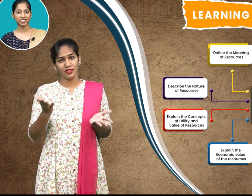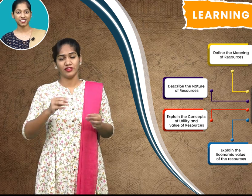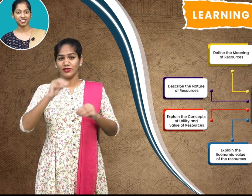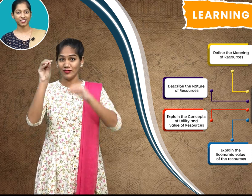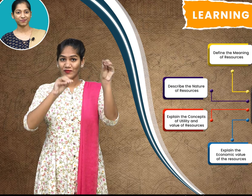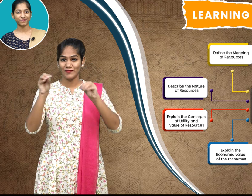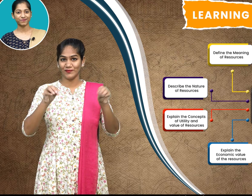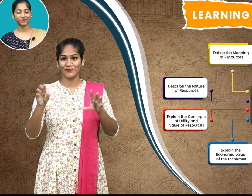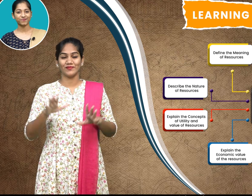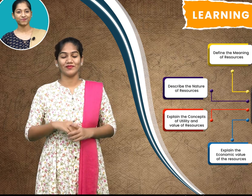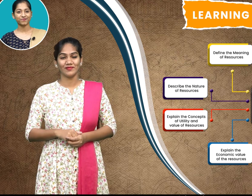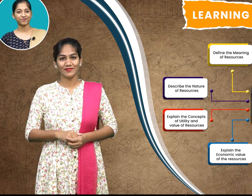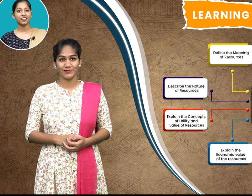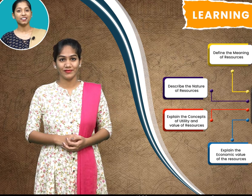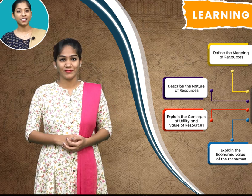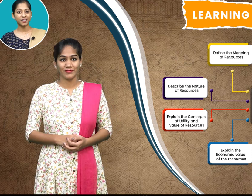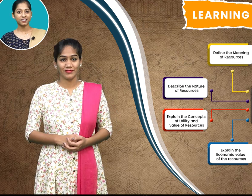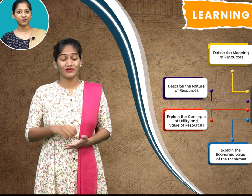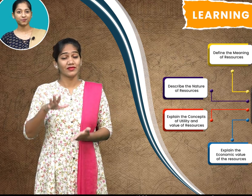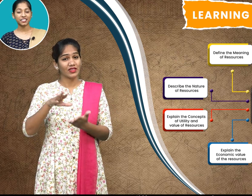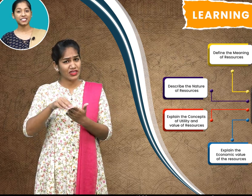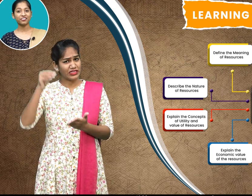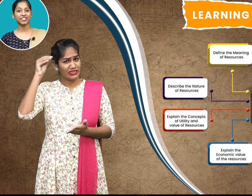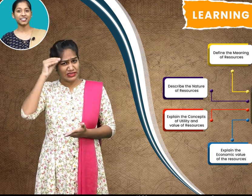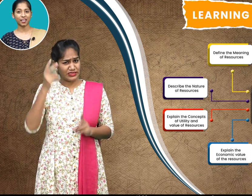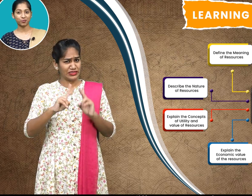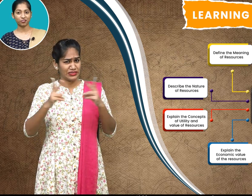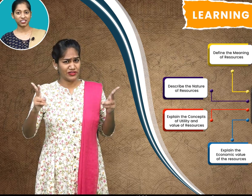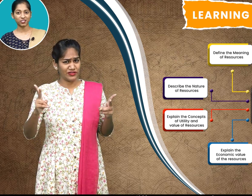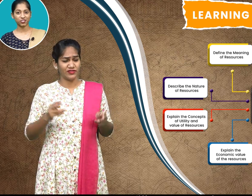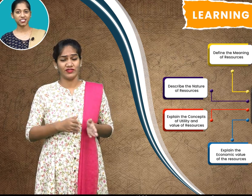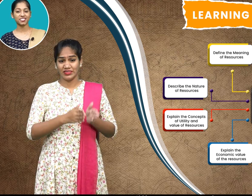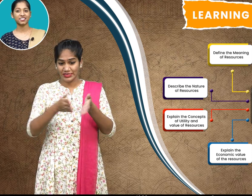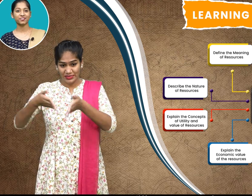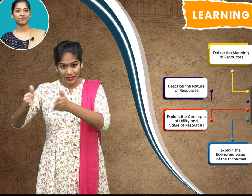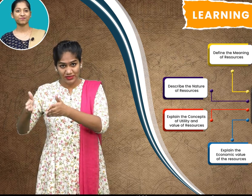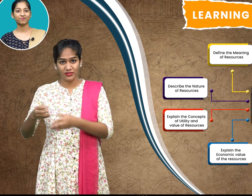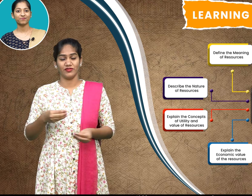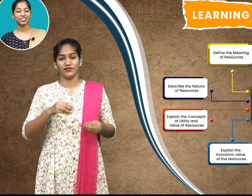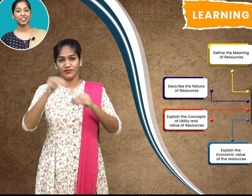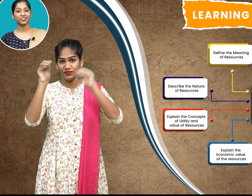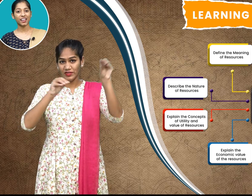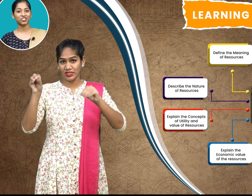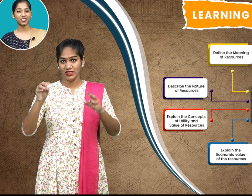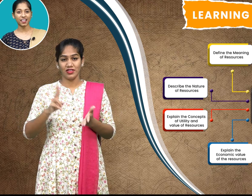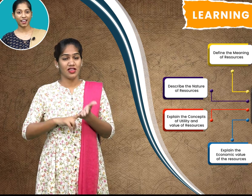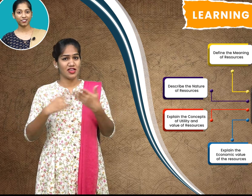learn different types of resources natural and